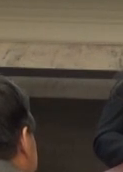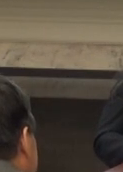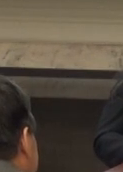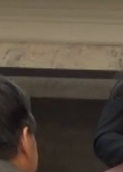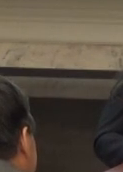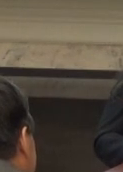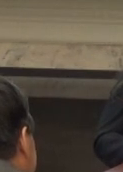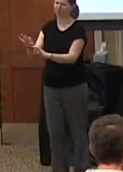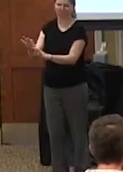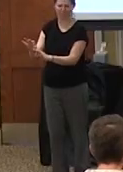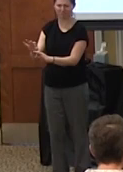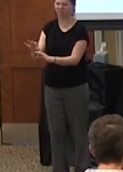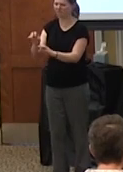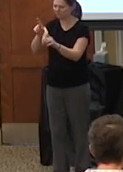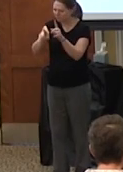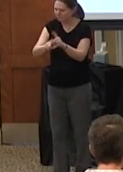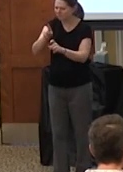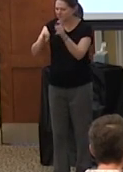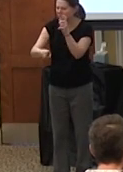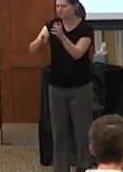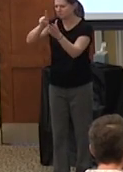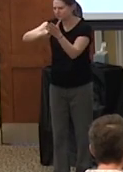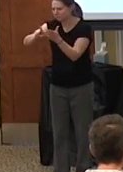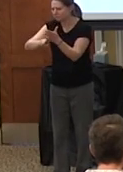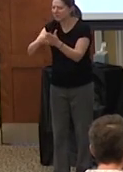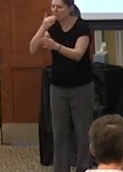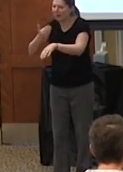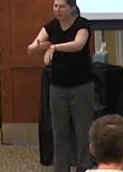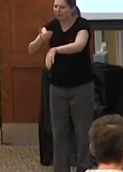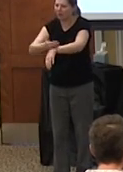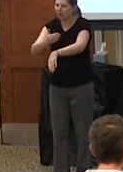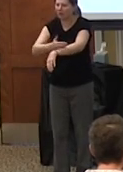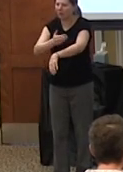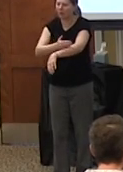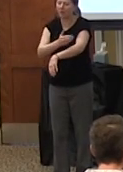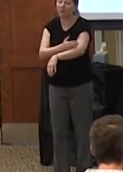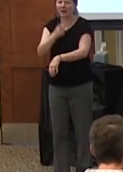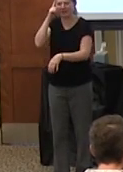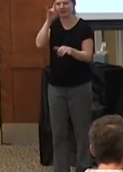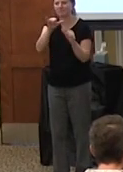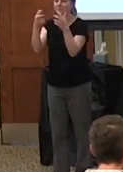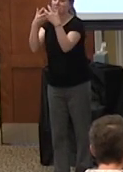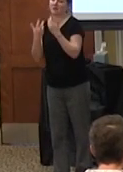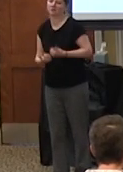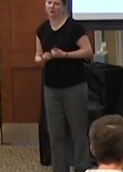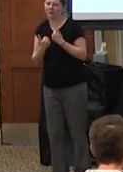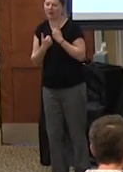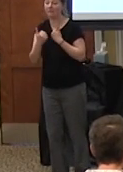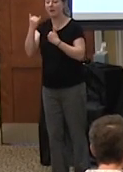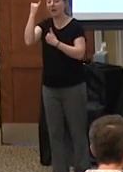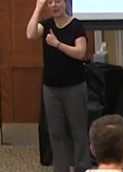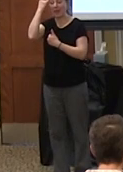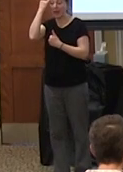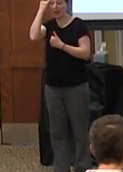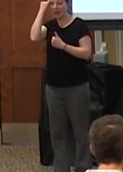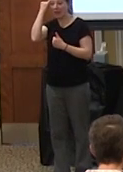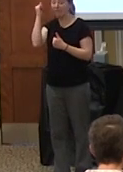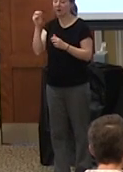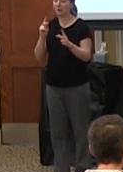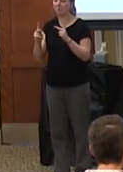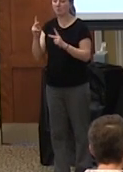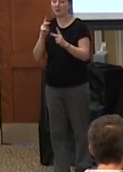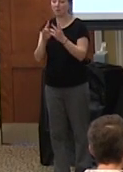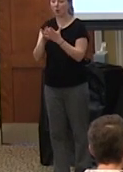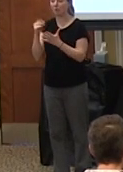that's a part of everything if if one person lives life with the knowledge that they have today